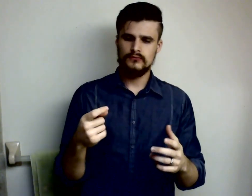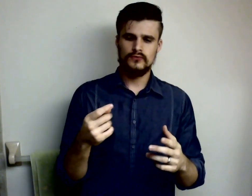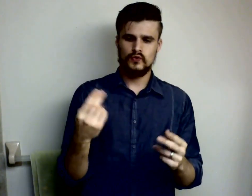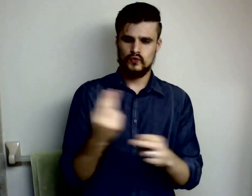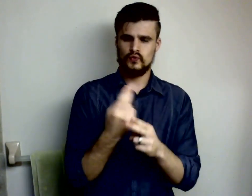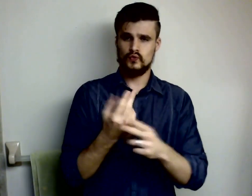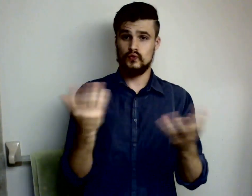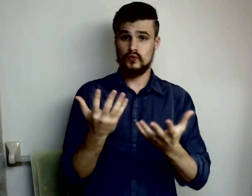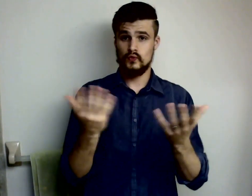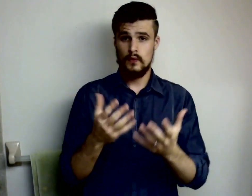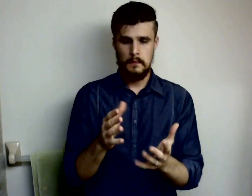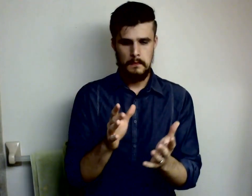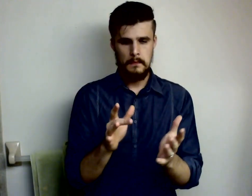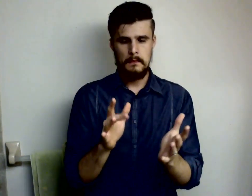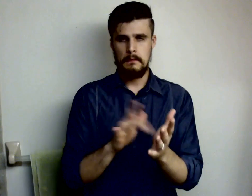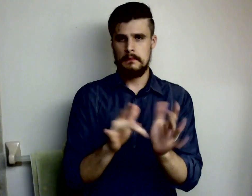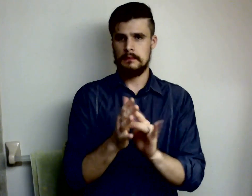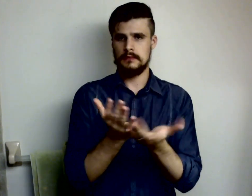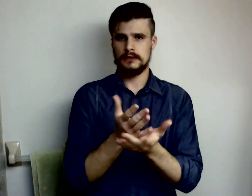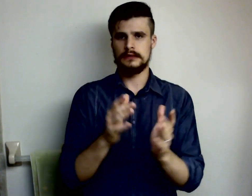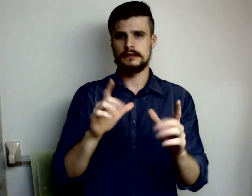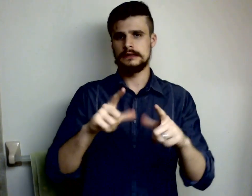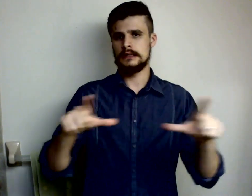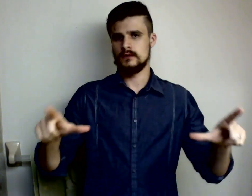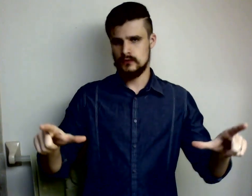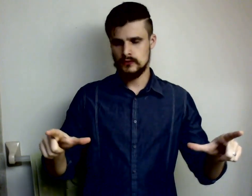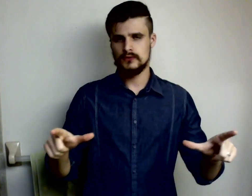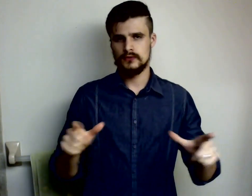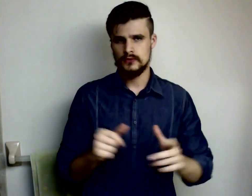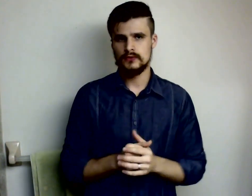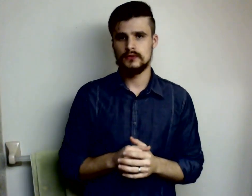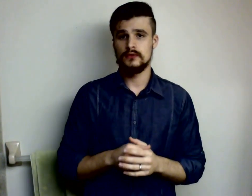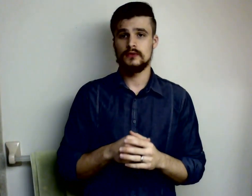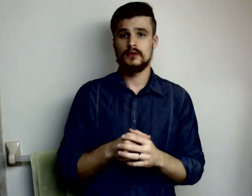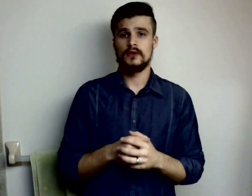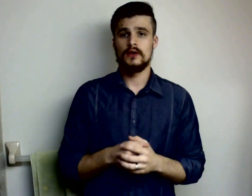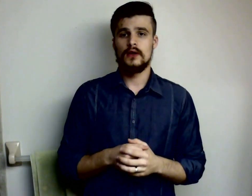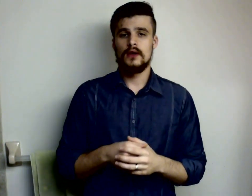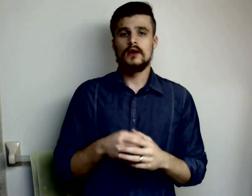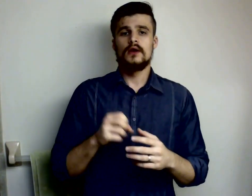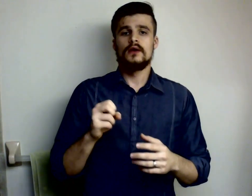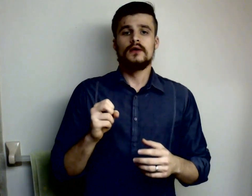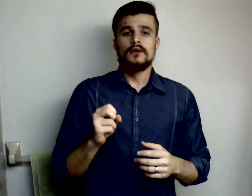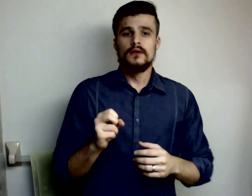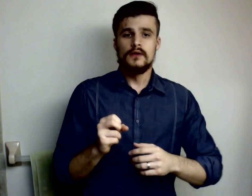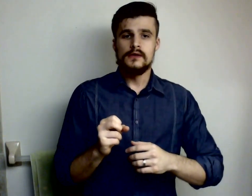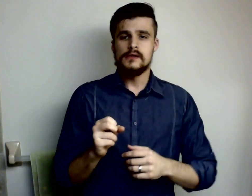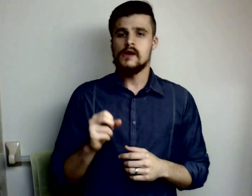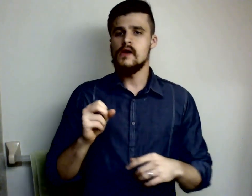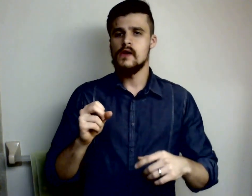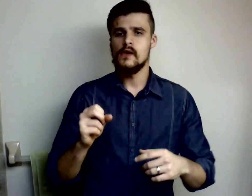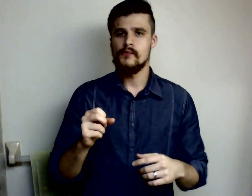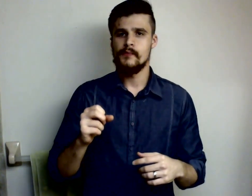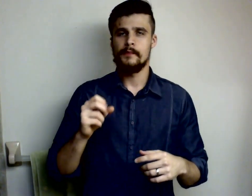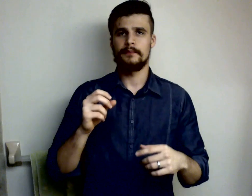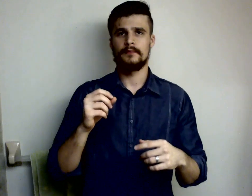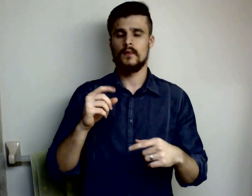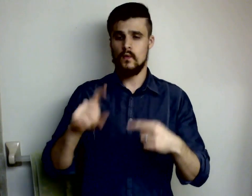is going on inside of our hearts when we recognize that guilt is not a feeling it is actually a